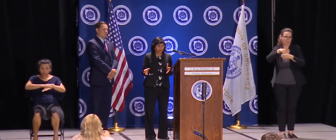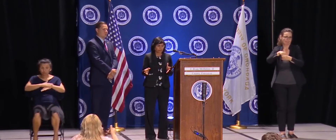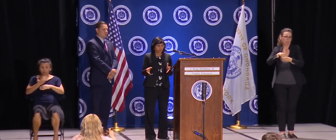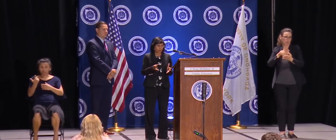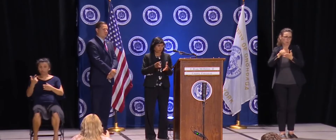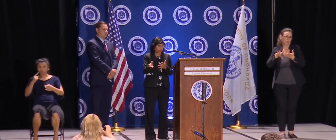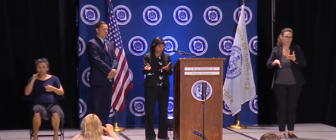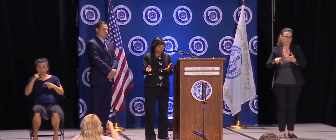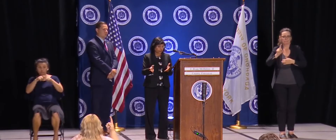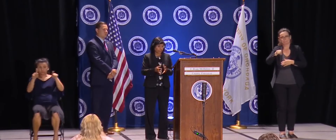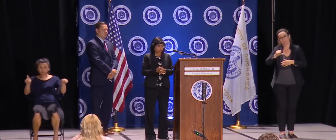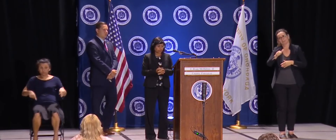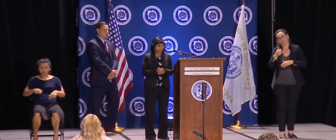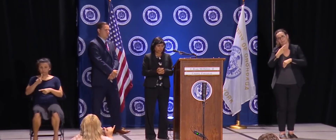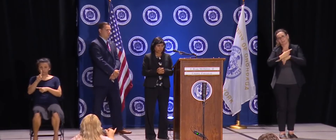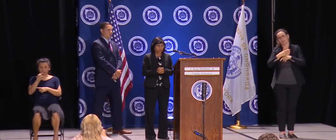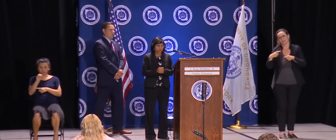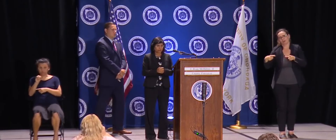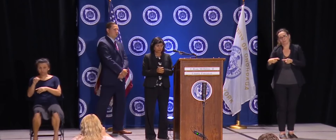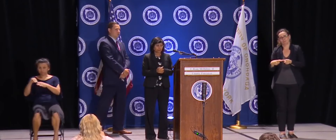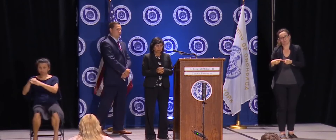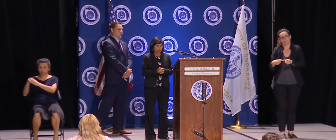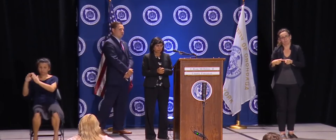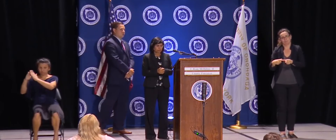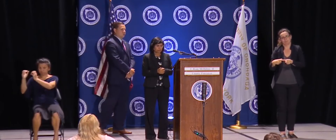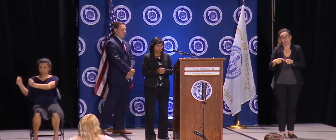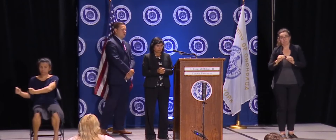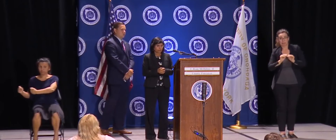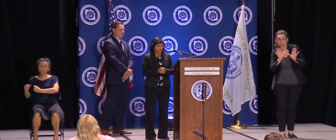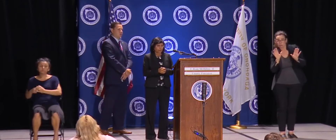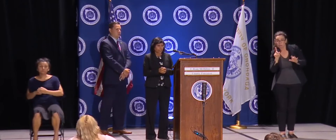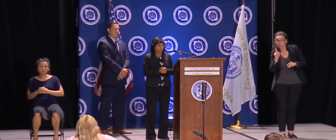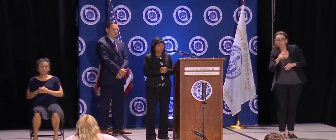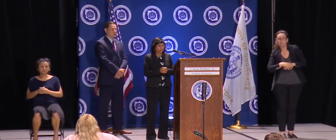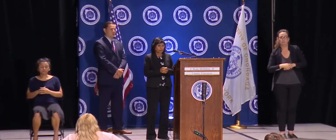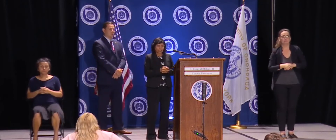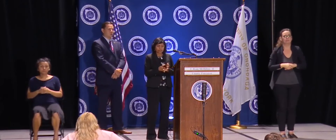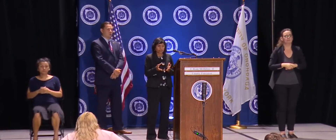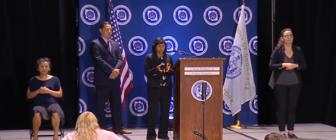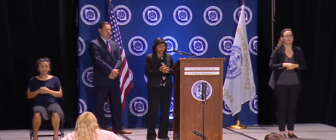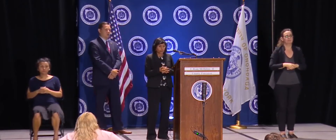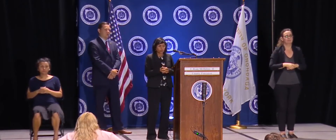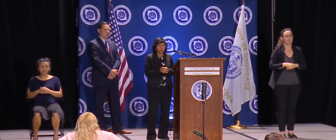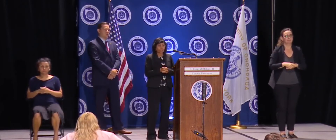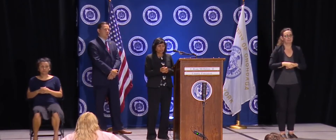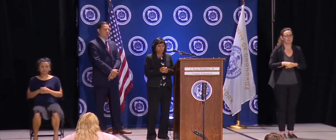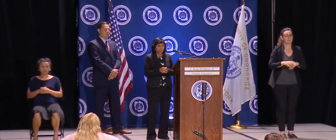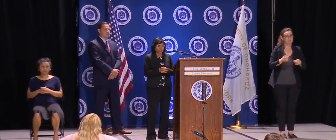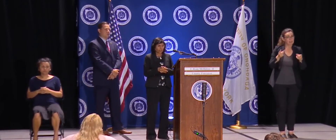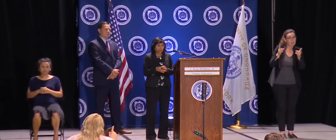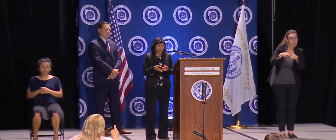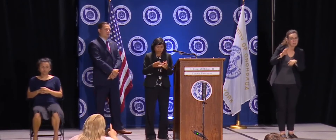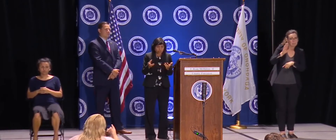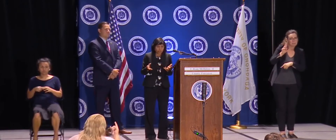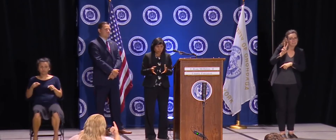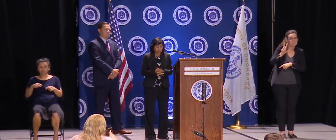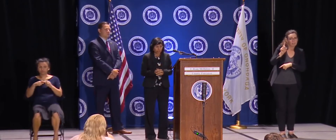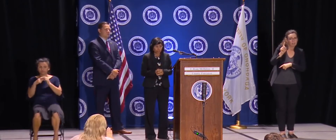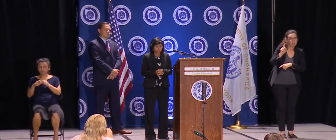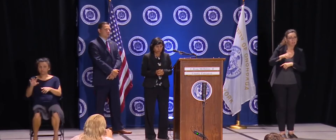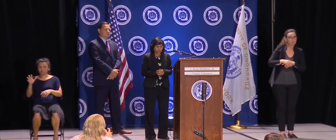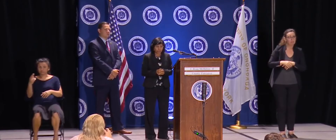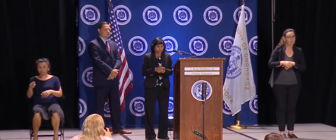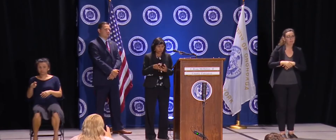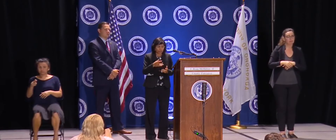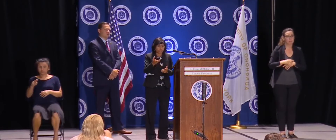days. So, is that clear? Did that happen in Baldwinsville? I mean, that's what we recommend. I'm just giving you